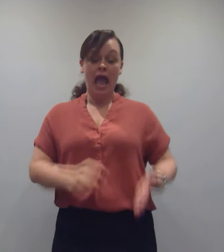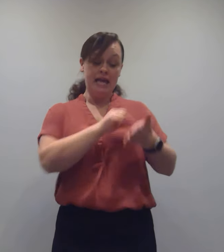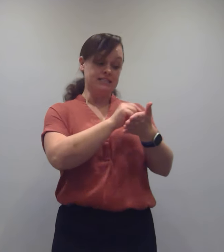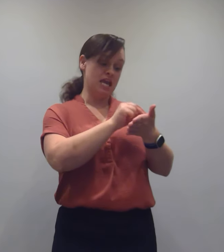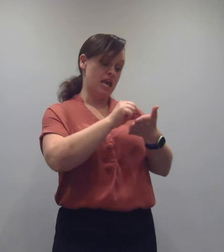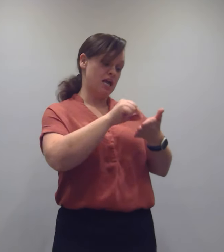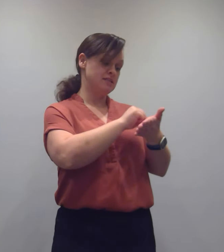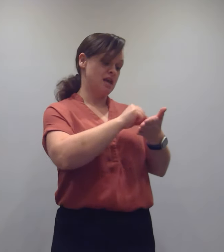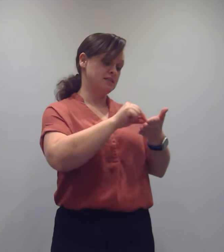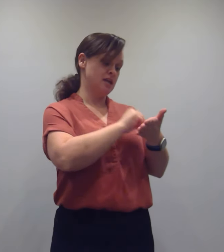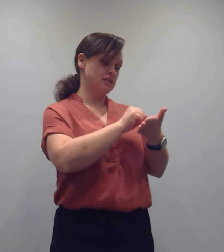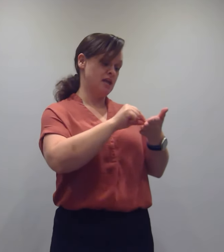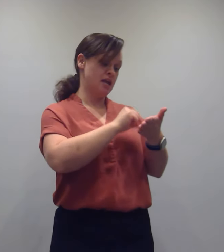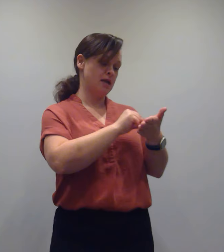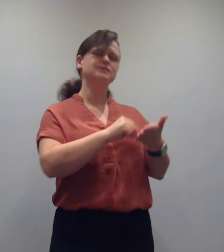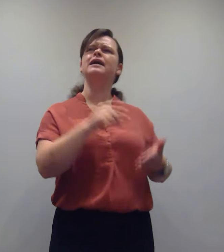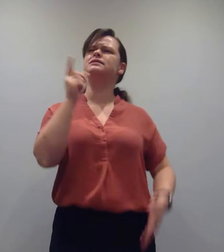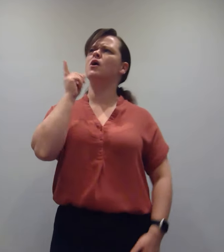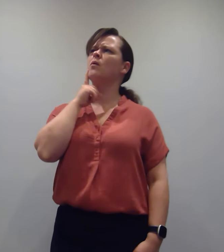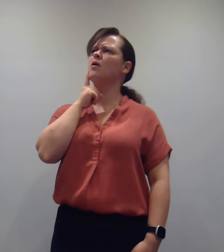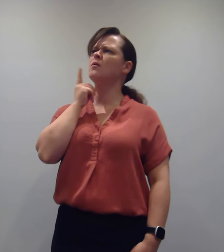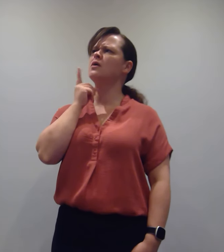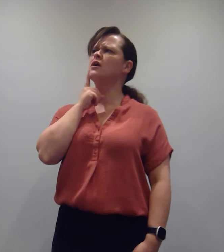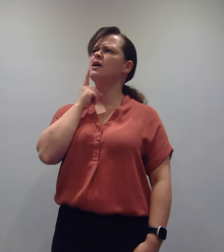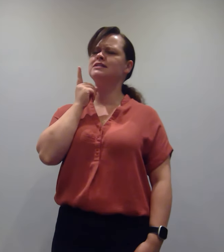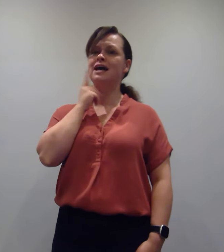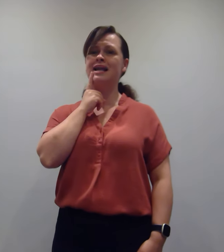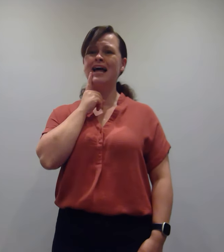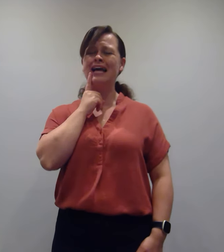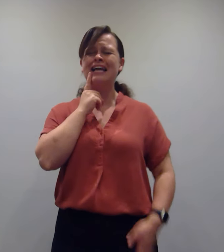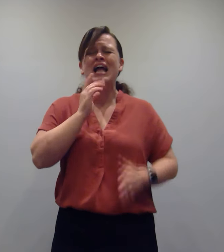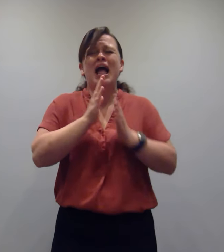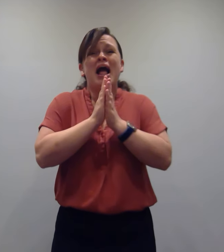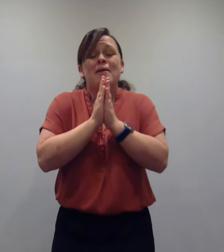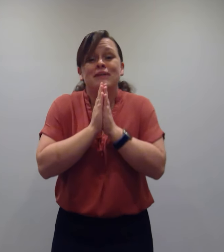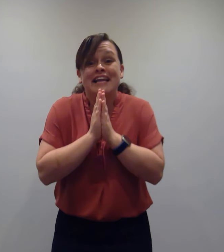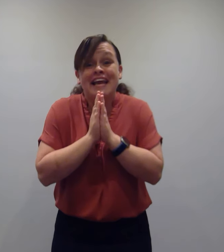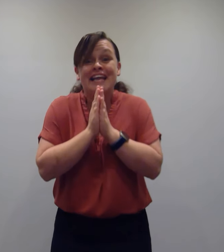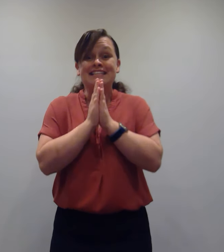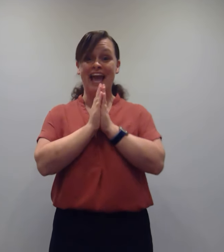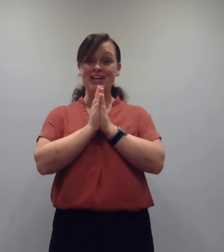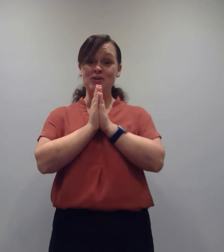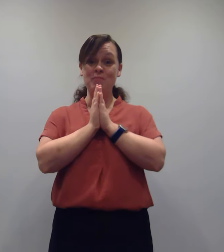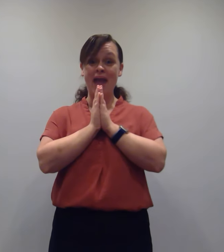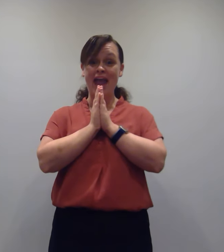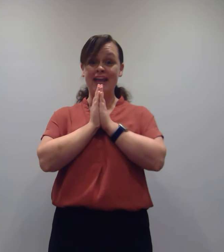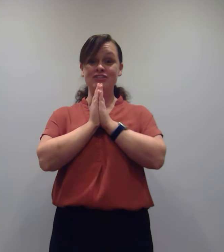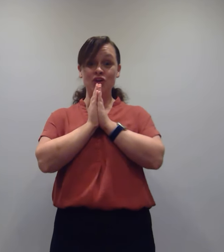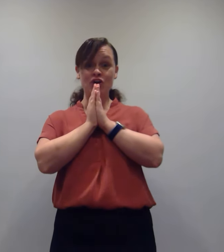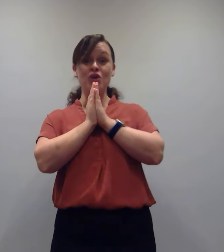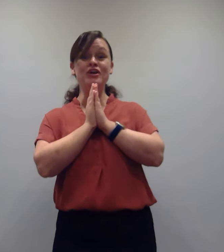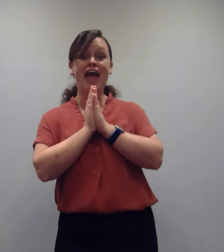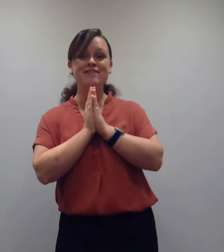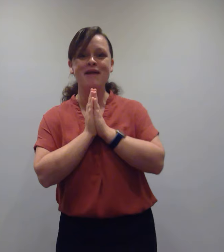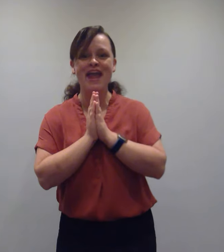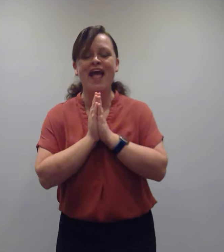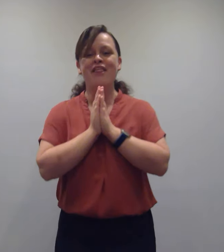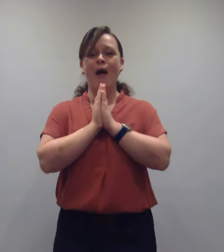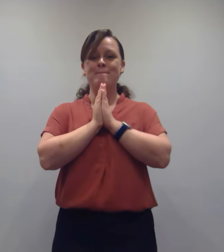Dear Santa, dear Santa, what would I like? Please could you make sure you give me the